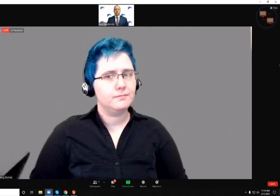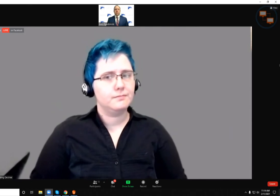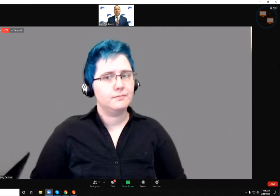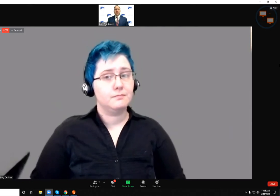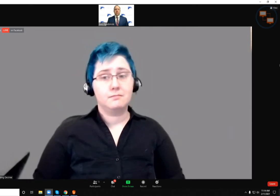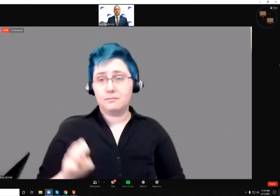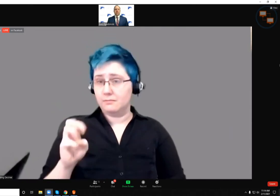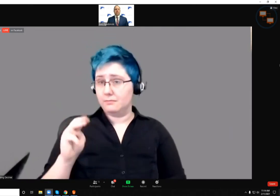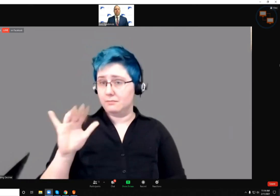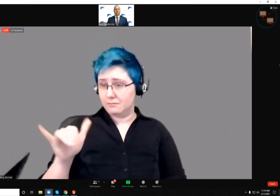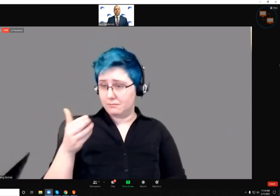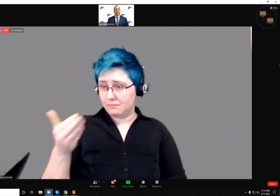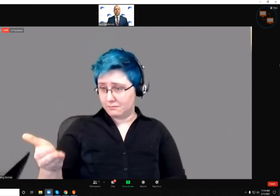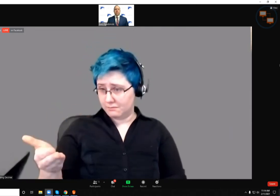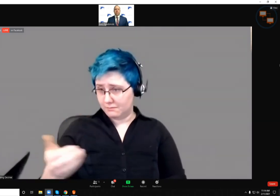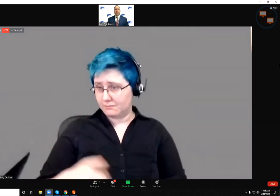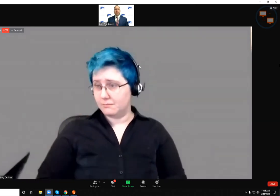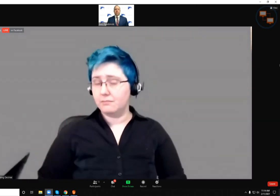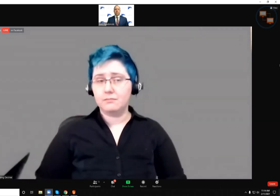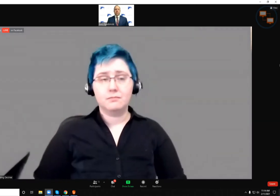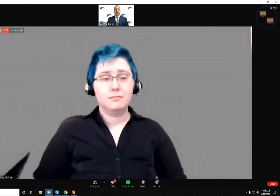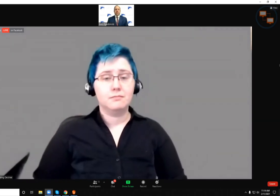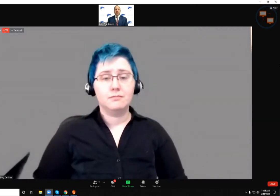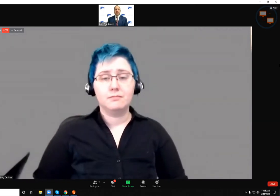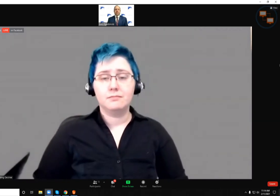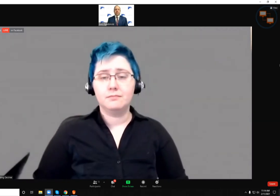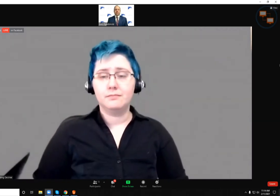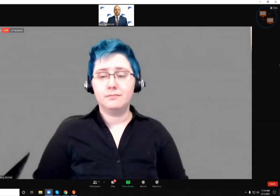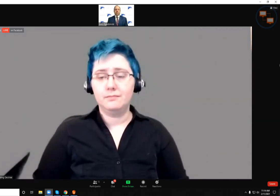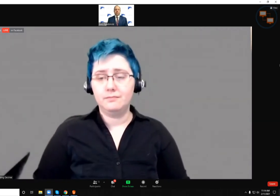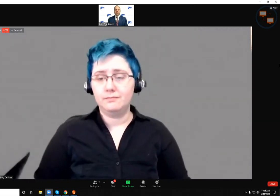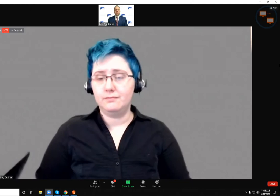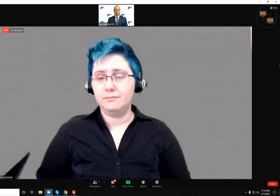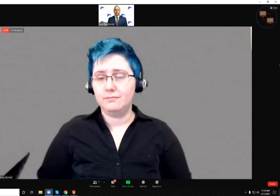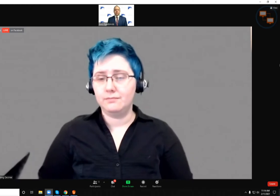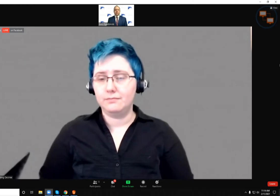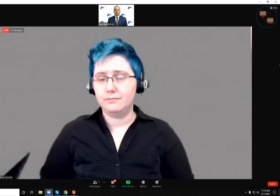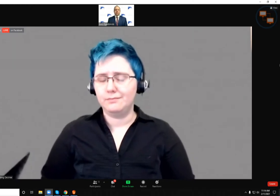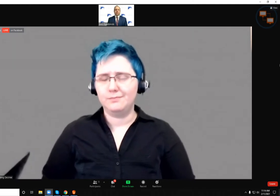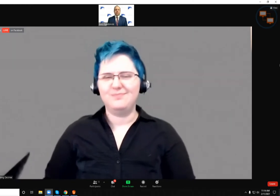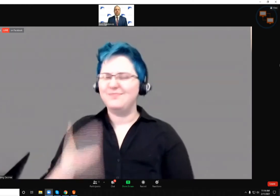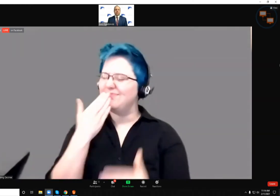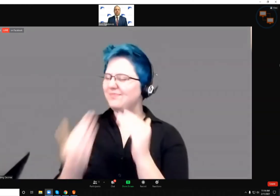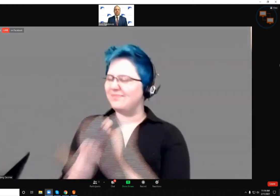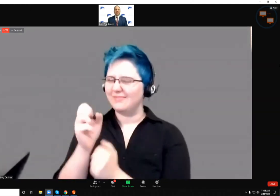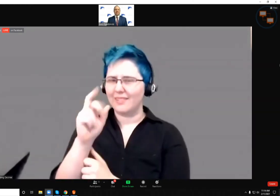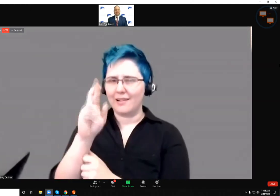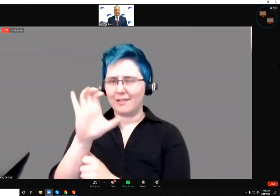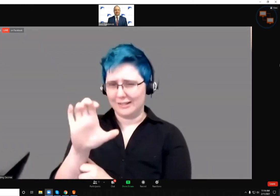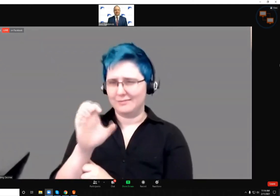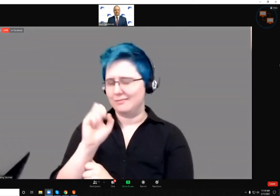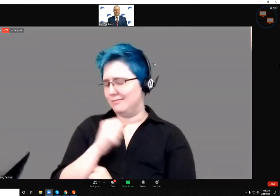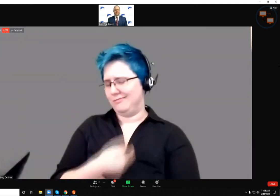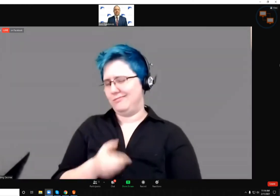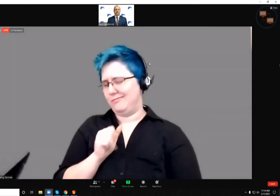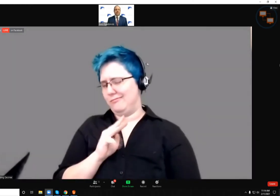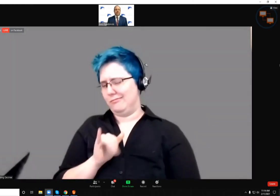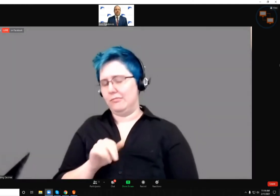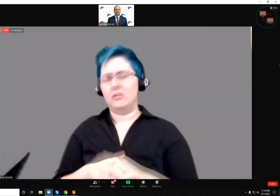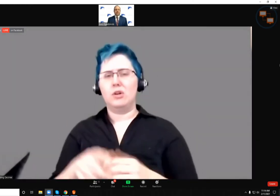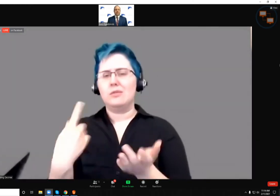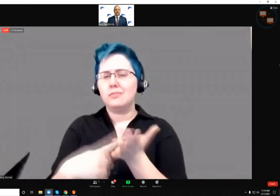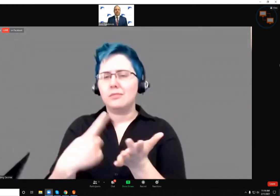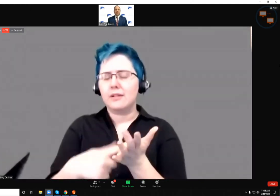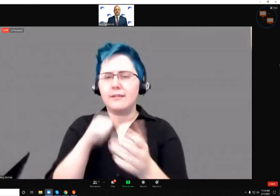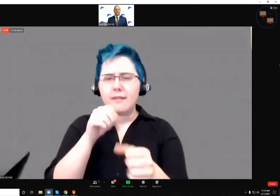Amy, you can go ahead and unmute yourself and ask your question. Good morning, Eric. So we're talking about the shortage